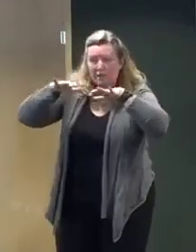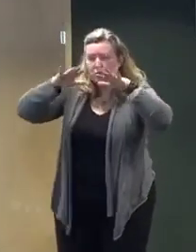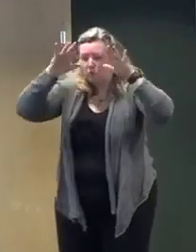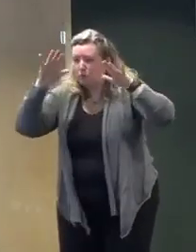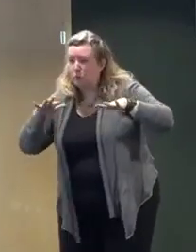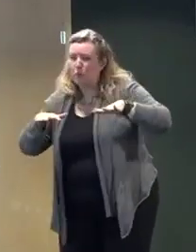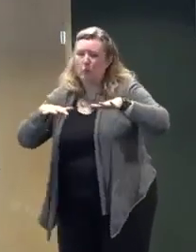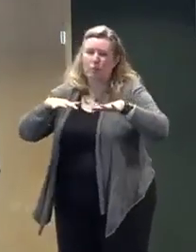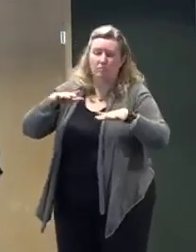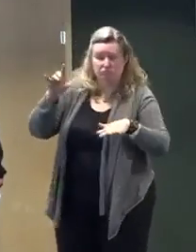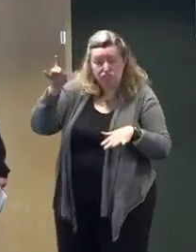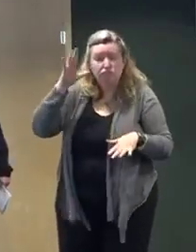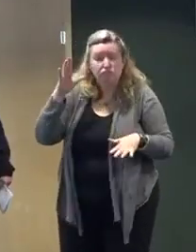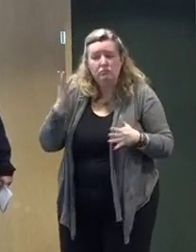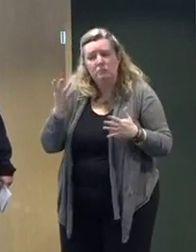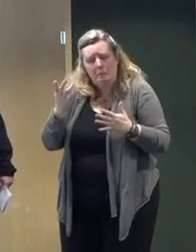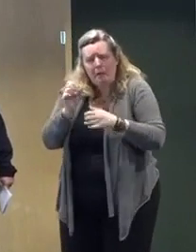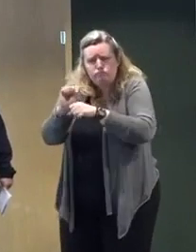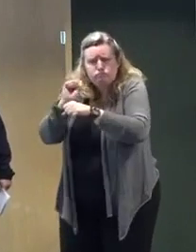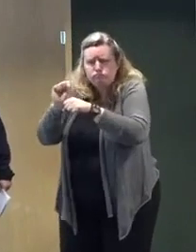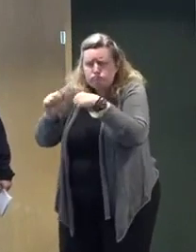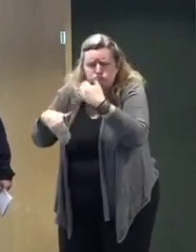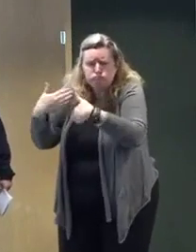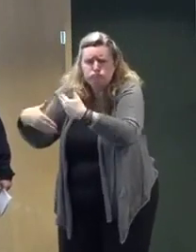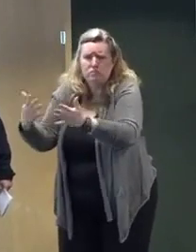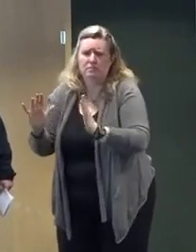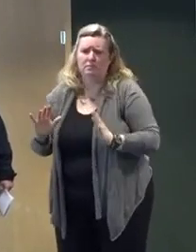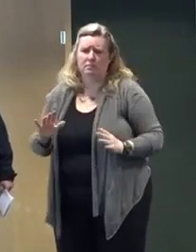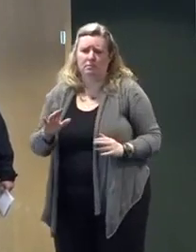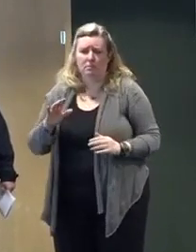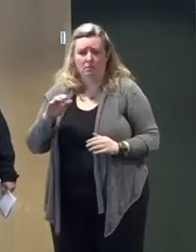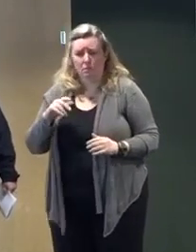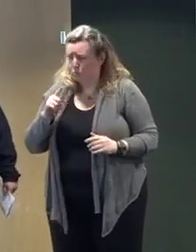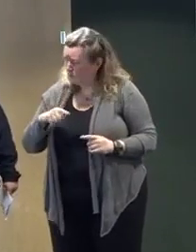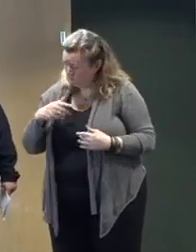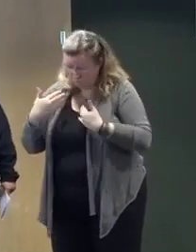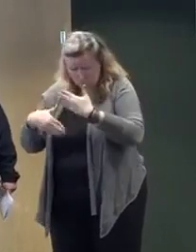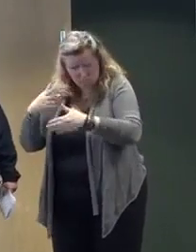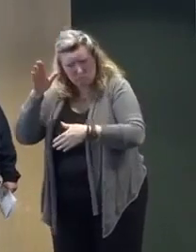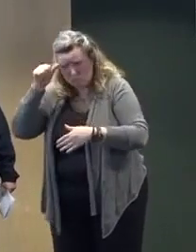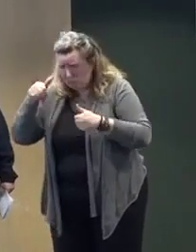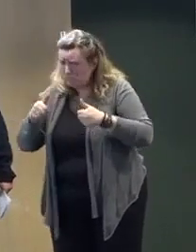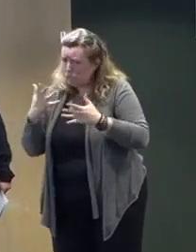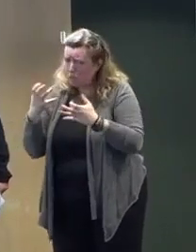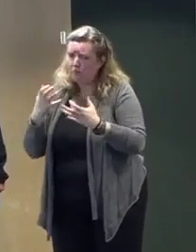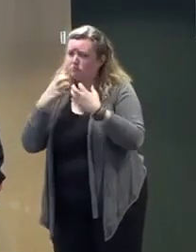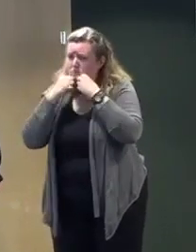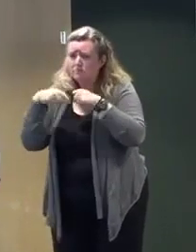And snow is not going to deter them. The only thing that will deter them are those high winds.